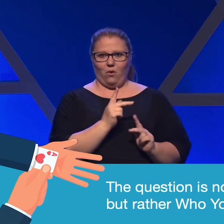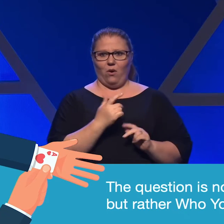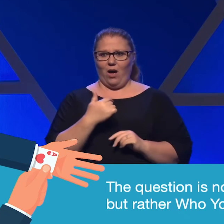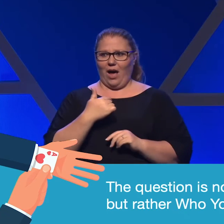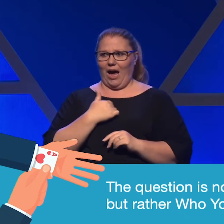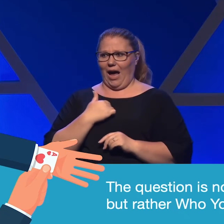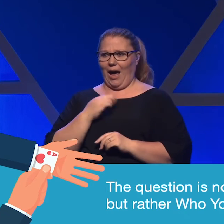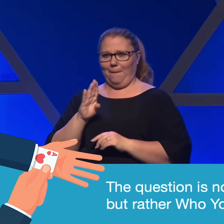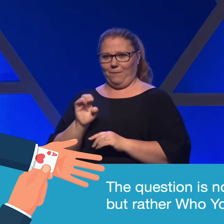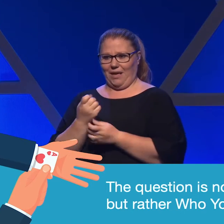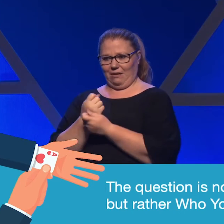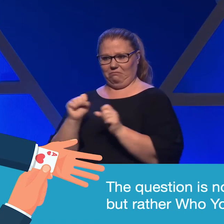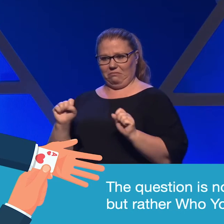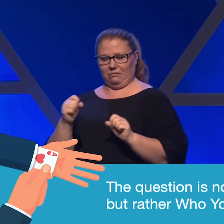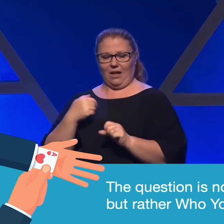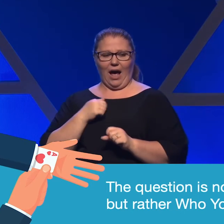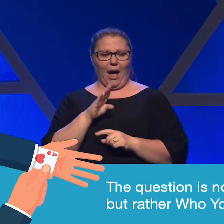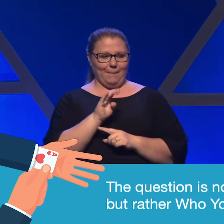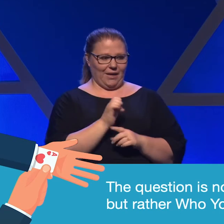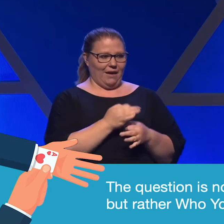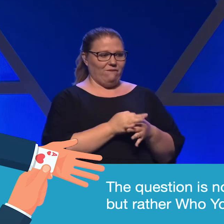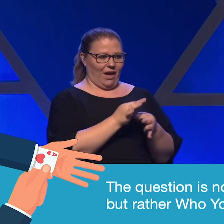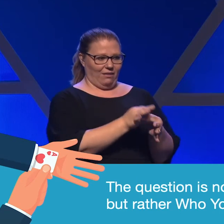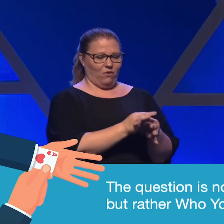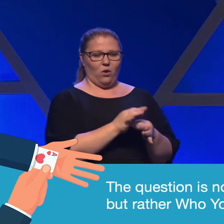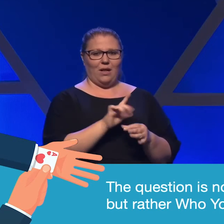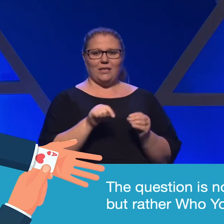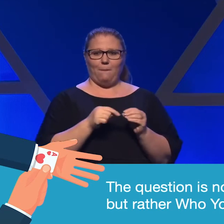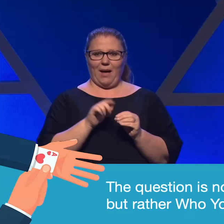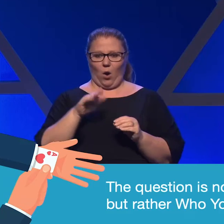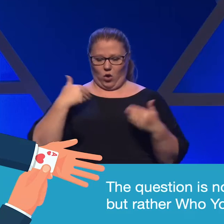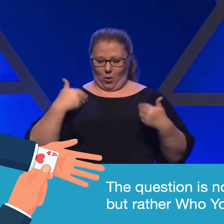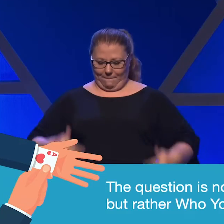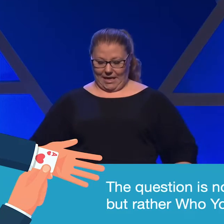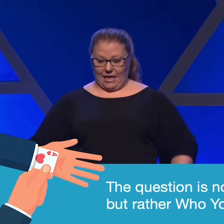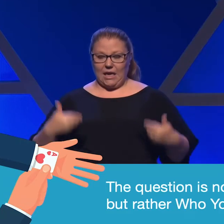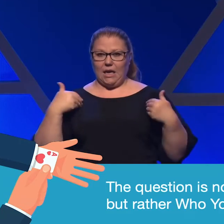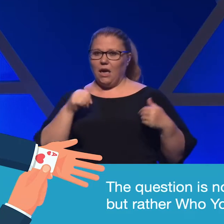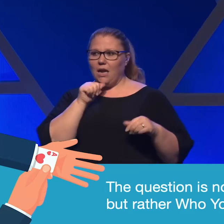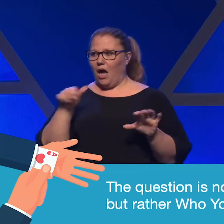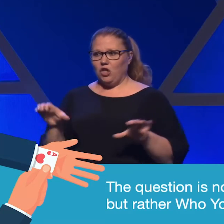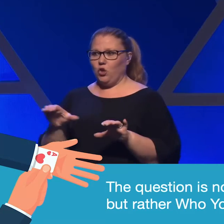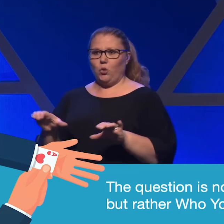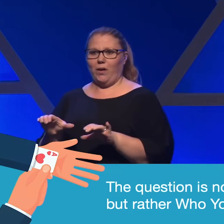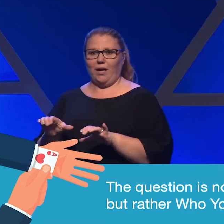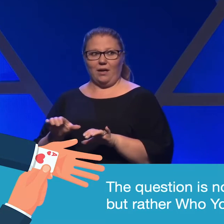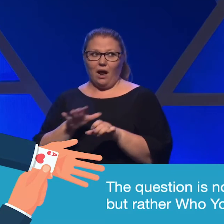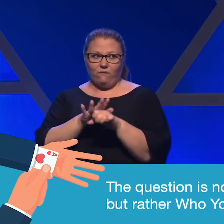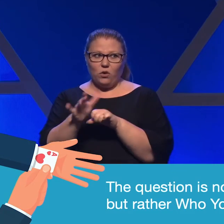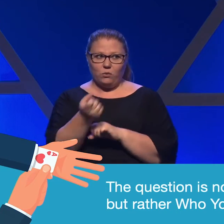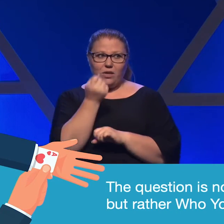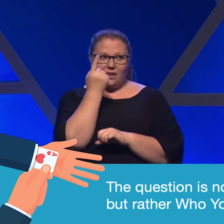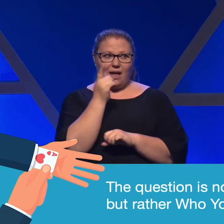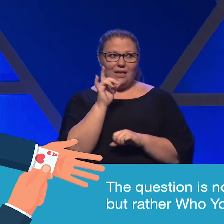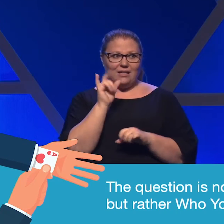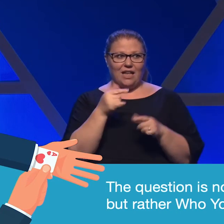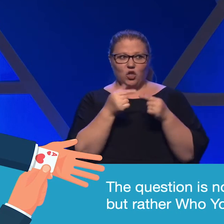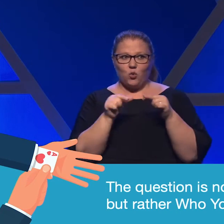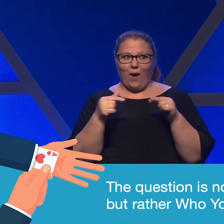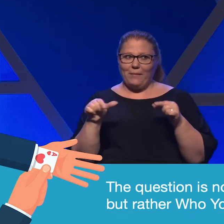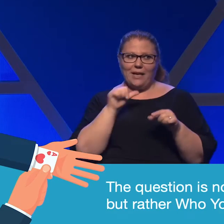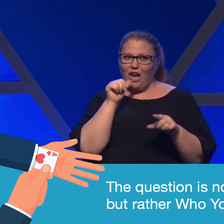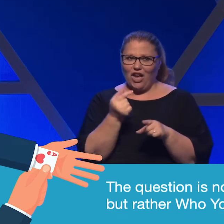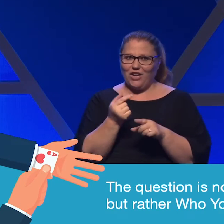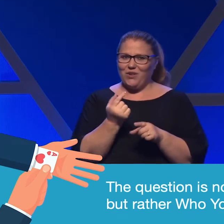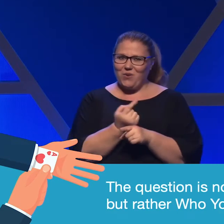I be faithful. It's about your being, not your doing. And yes, I fully realize that this is grammatically incorrect,